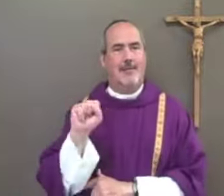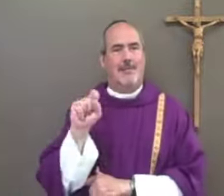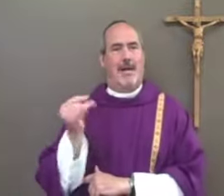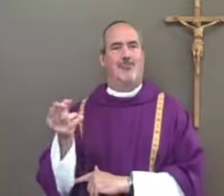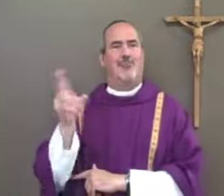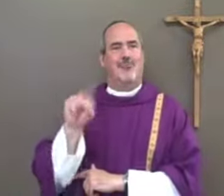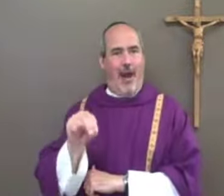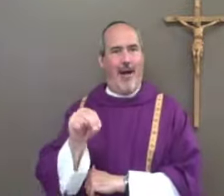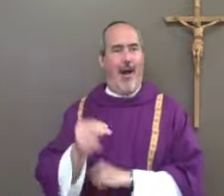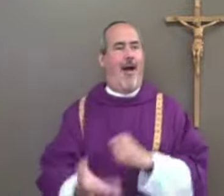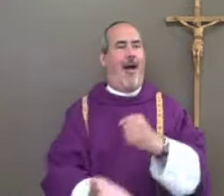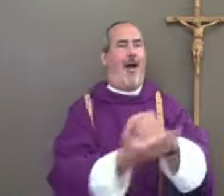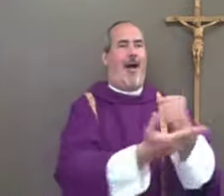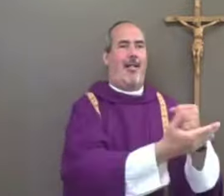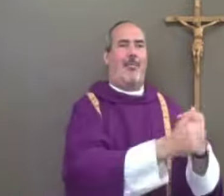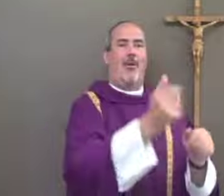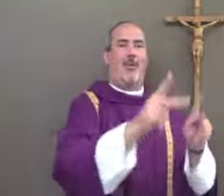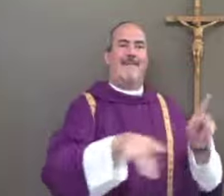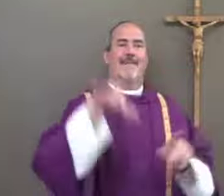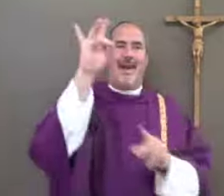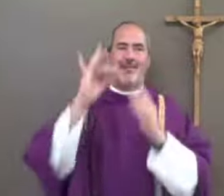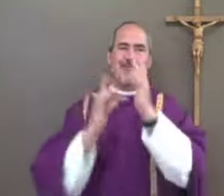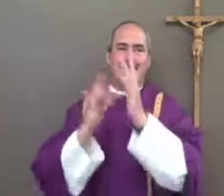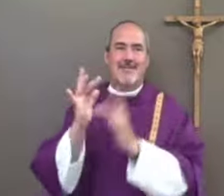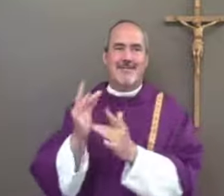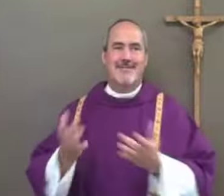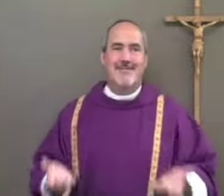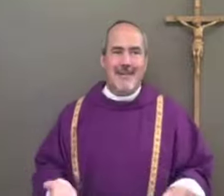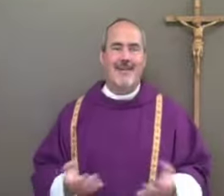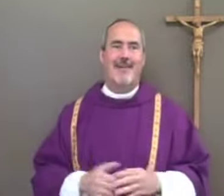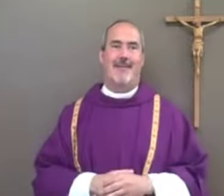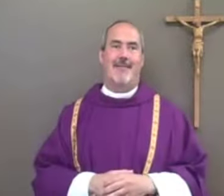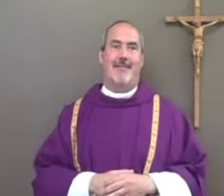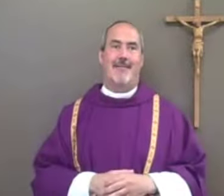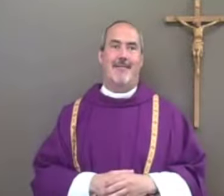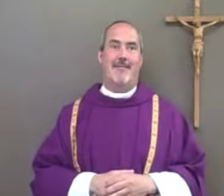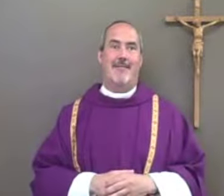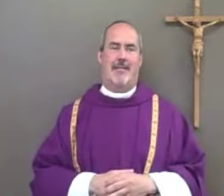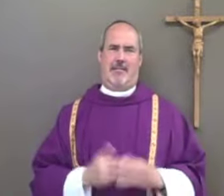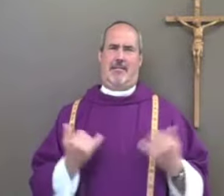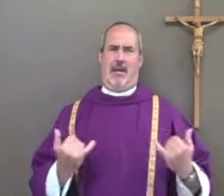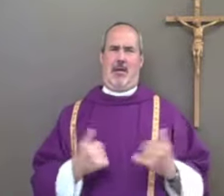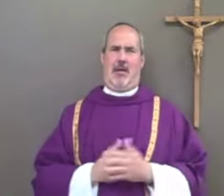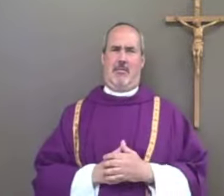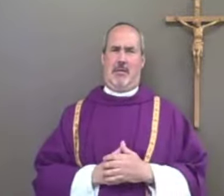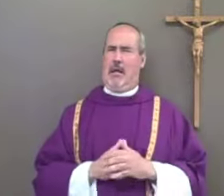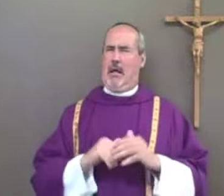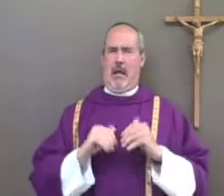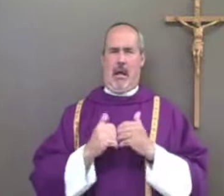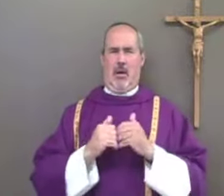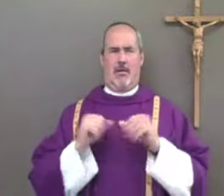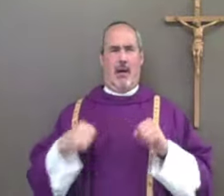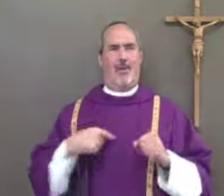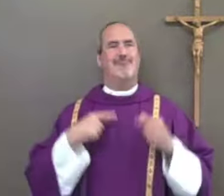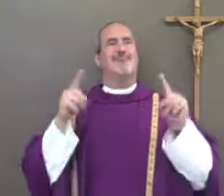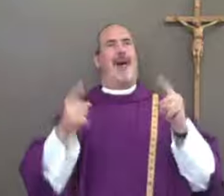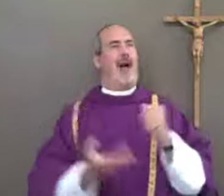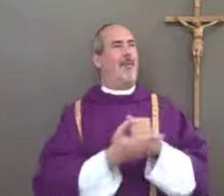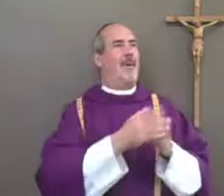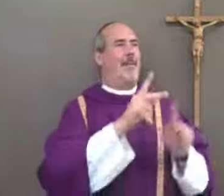become like St. John the Baptist and help other people meet Jesus. So how are we